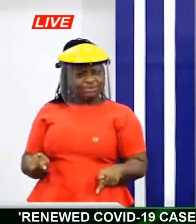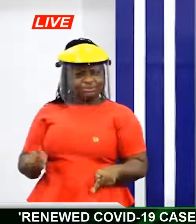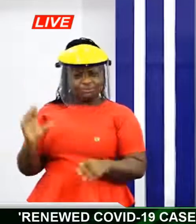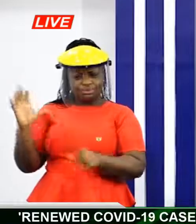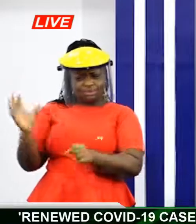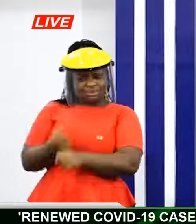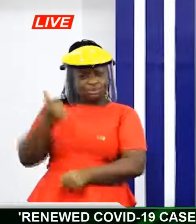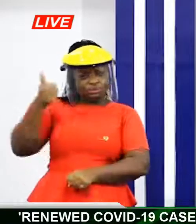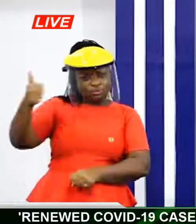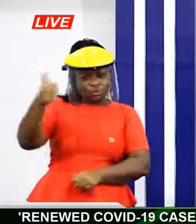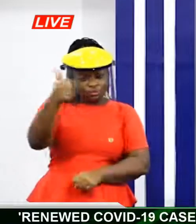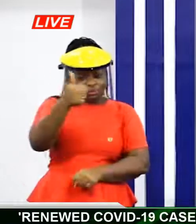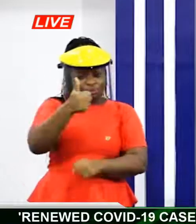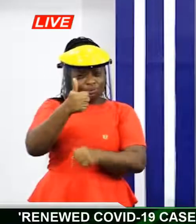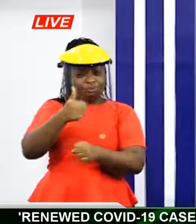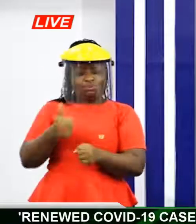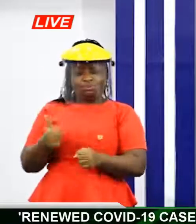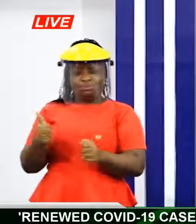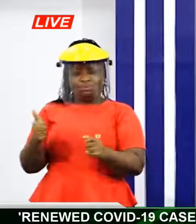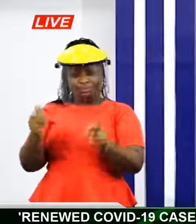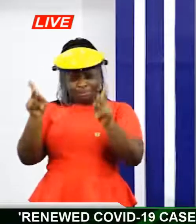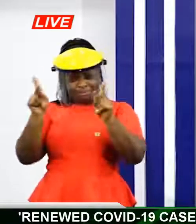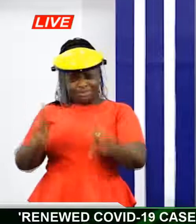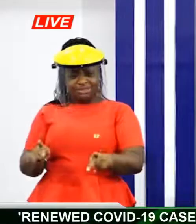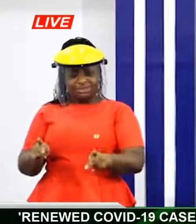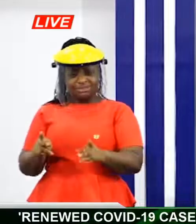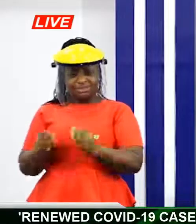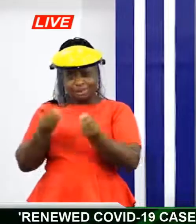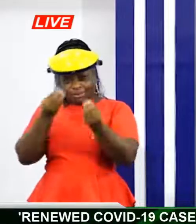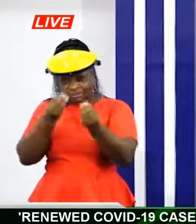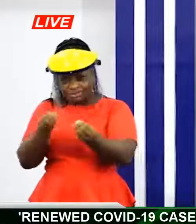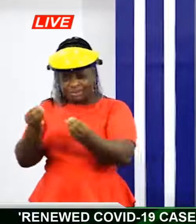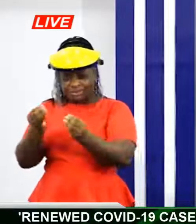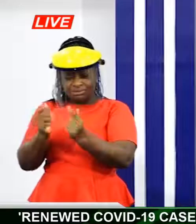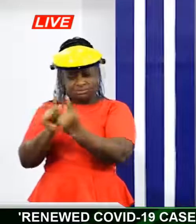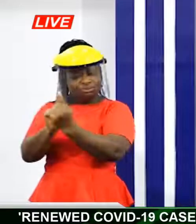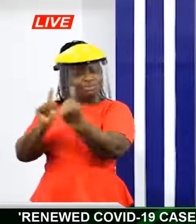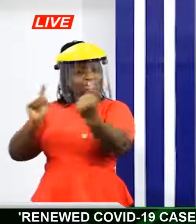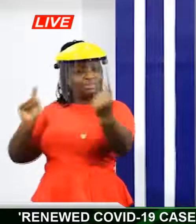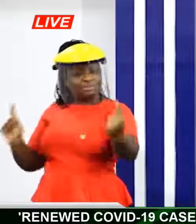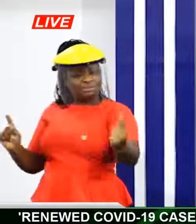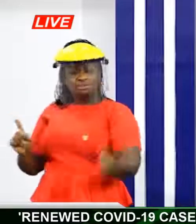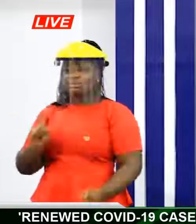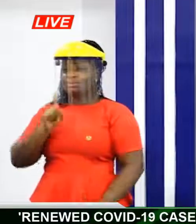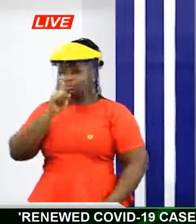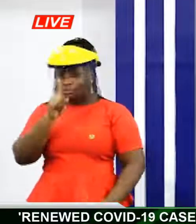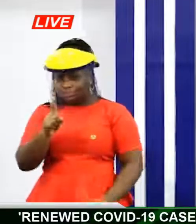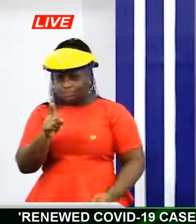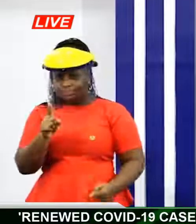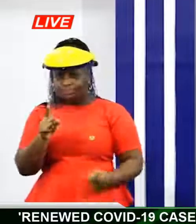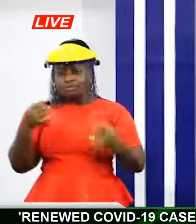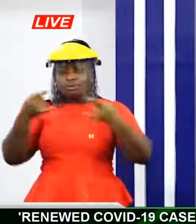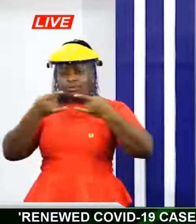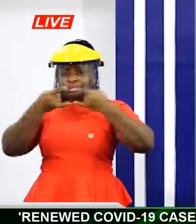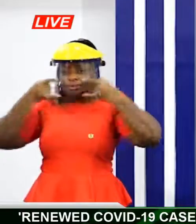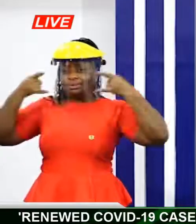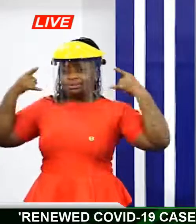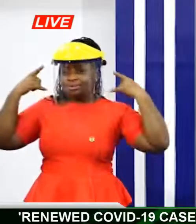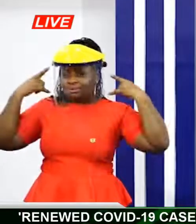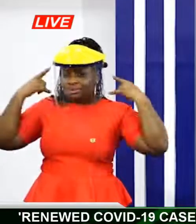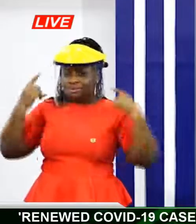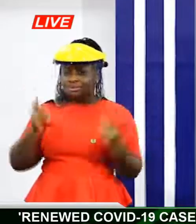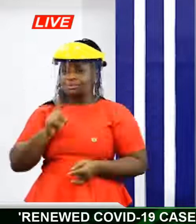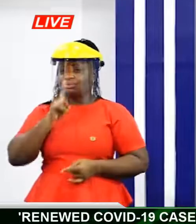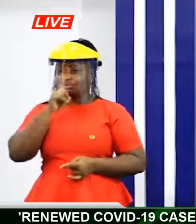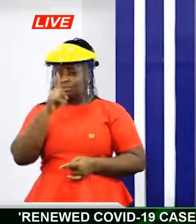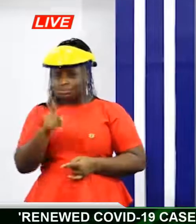the personal preventive etiquette seriously. Social distancing is key. Wearing of the face mask